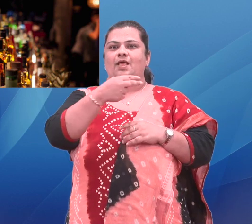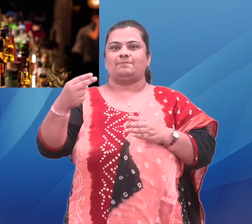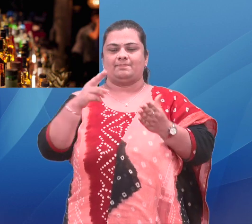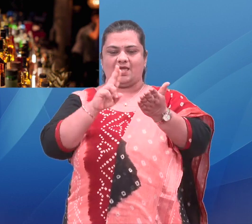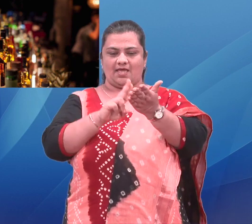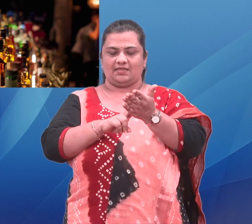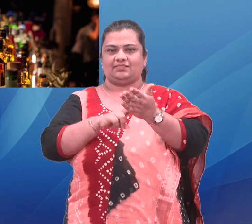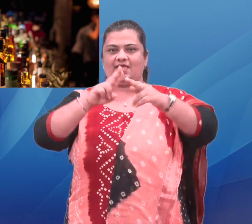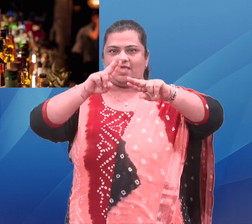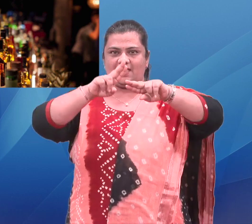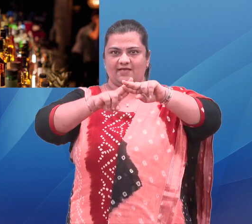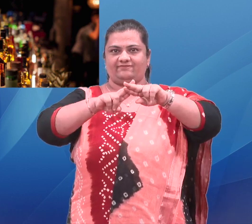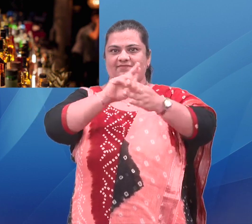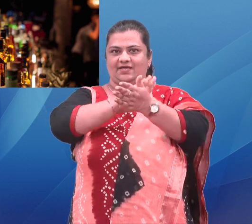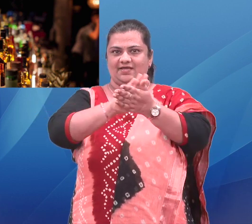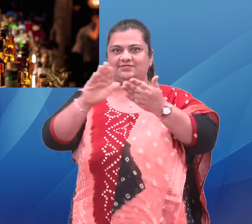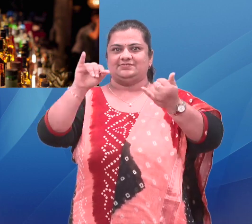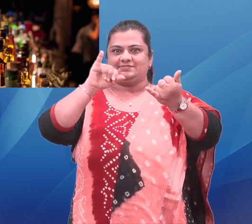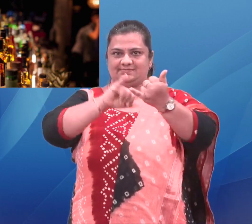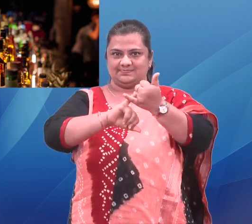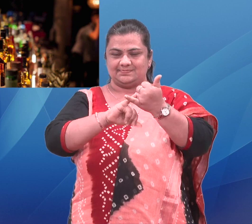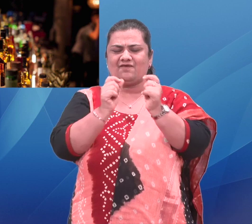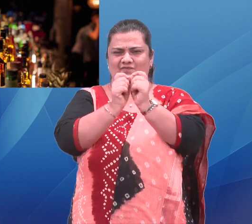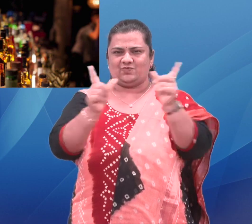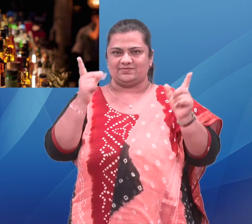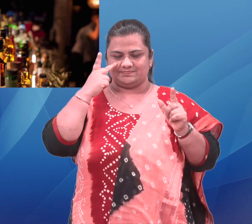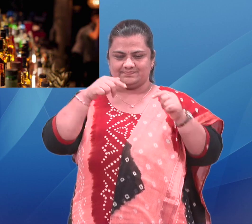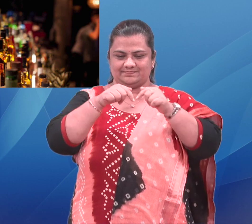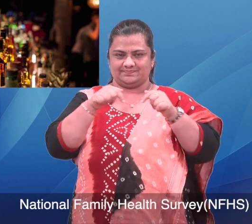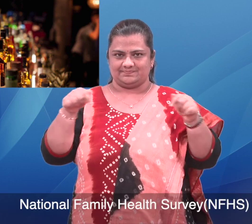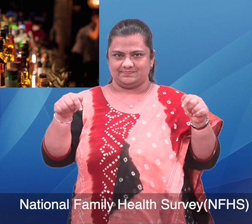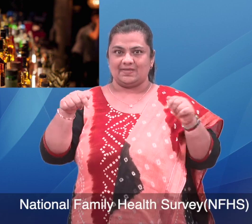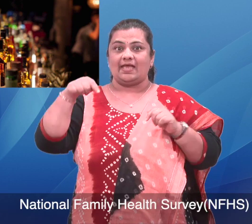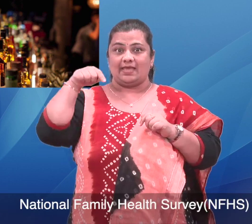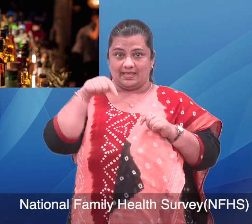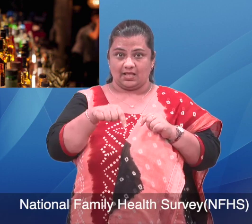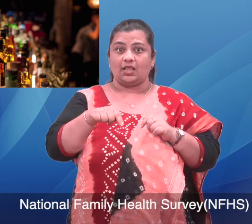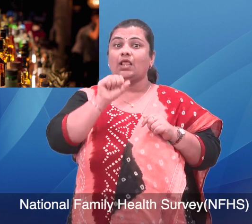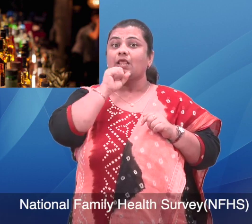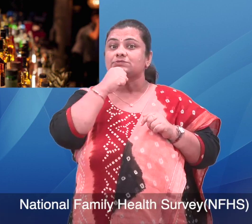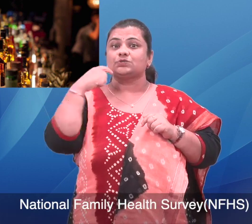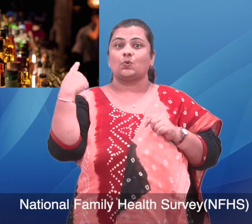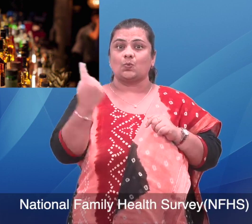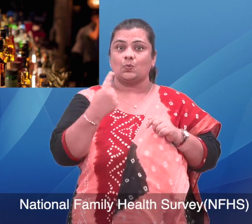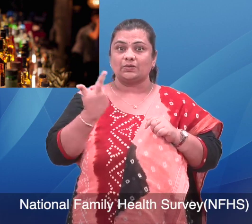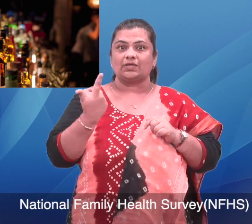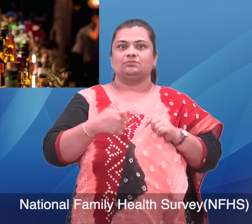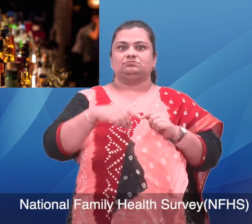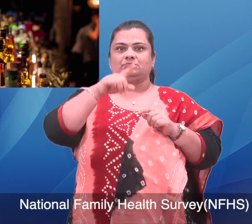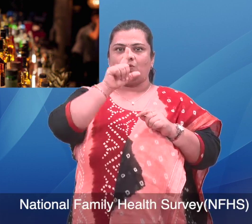Kerala according to the National Family Health Survey NFHS 2019-21 released recently.